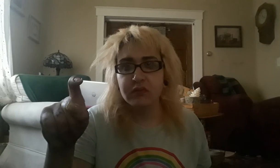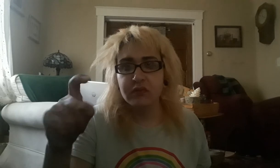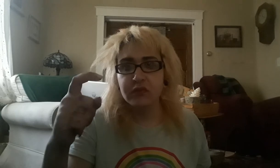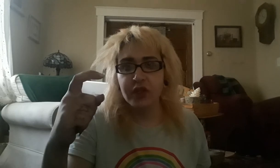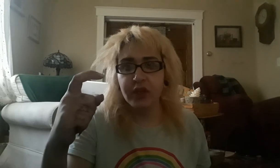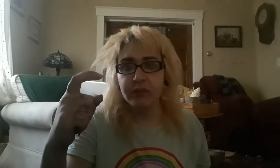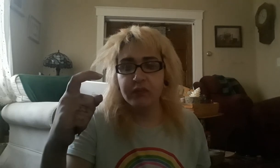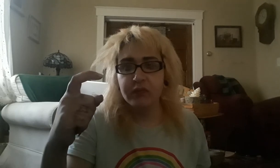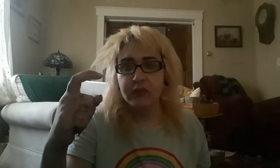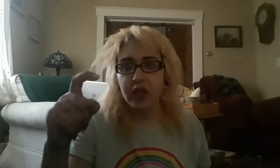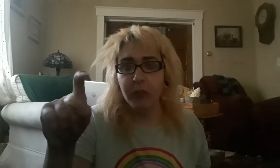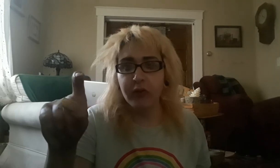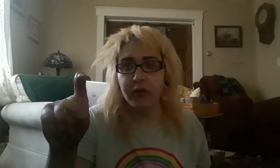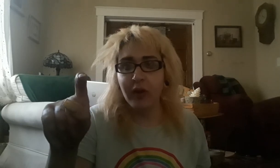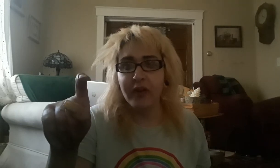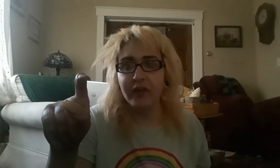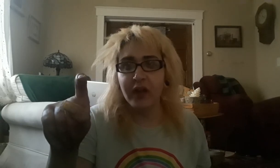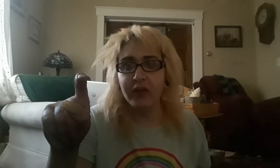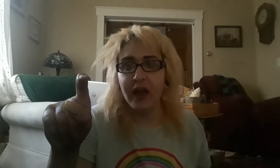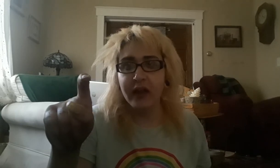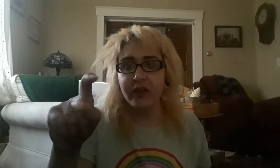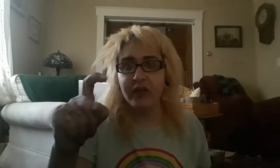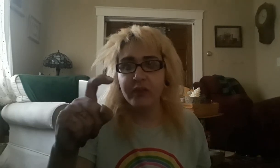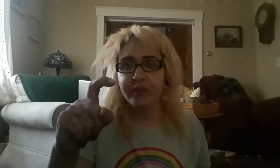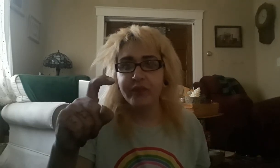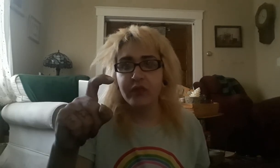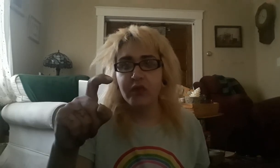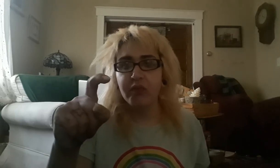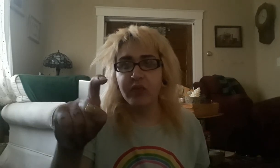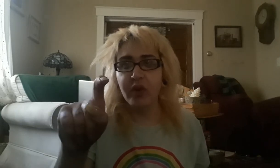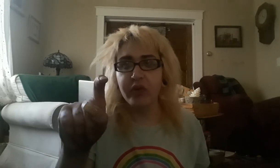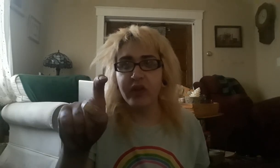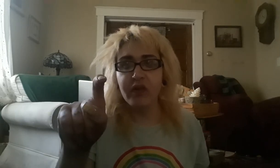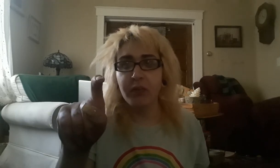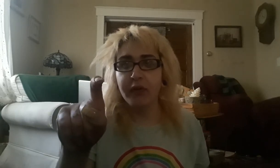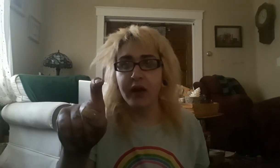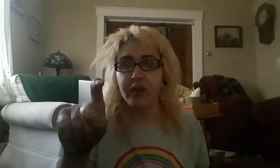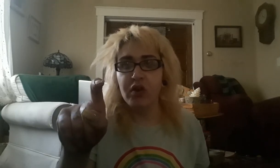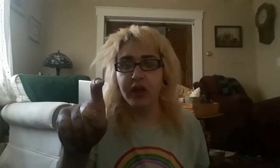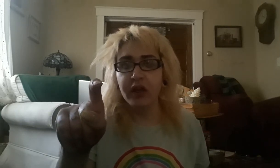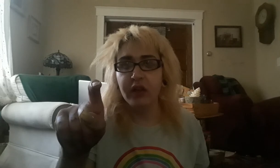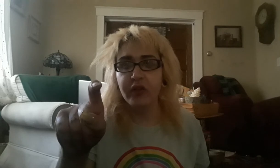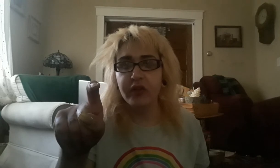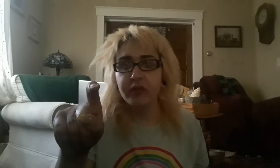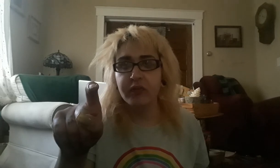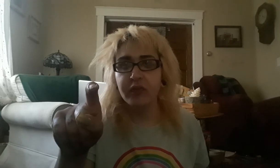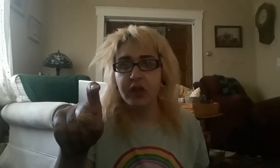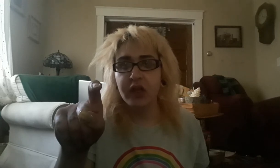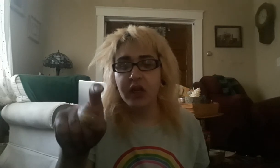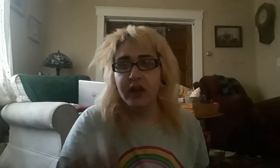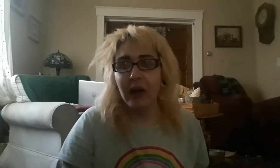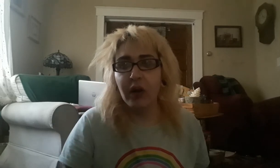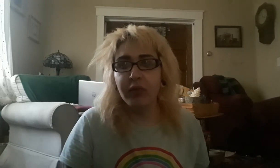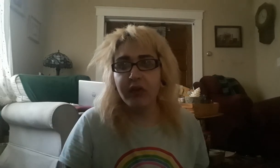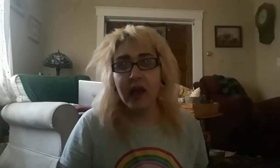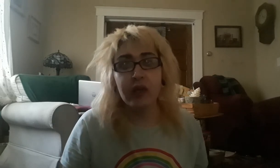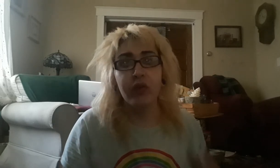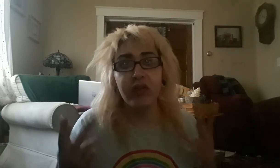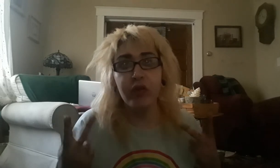See? Number, I mean, letter X, but only it's number nine in Chinese. Now number ten, there's two